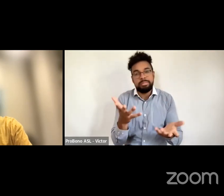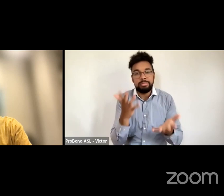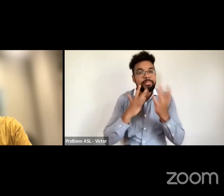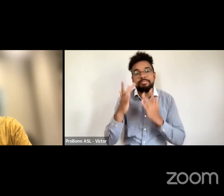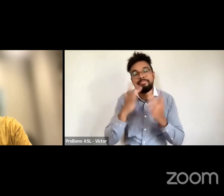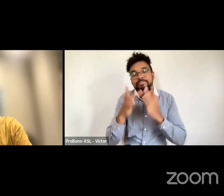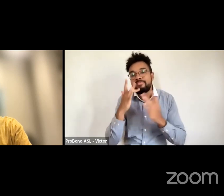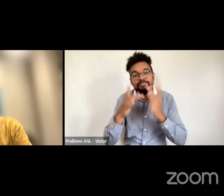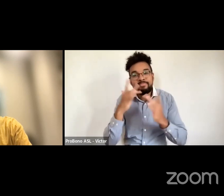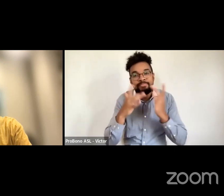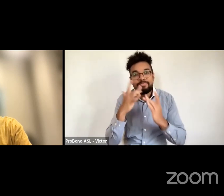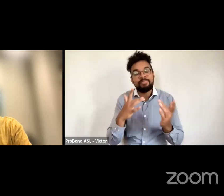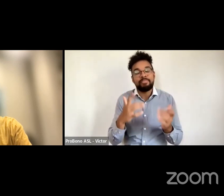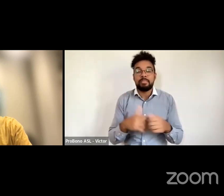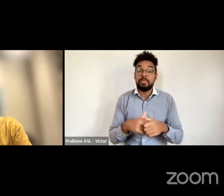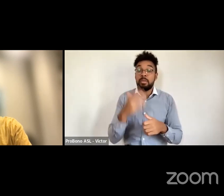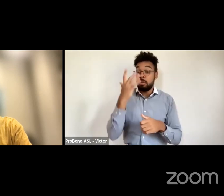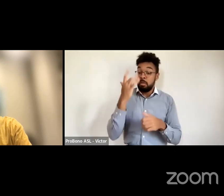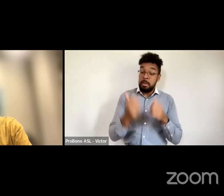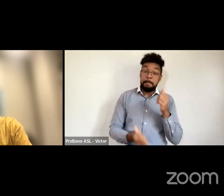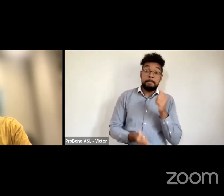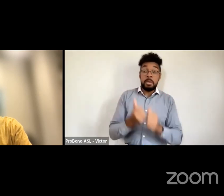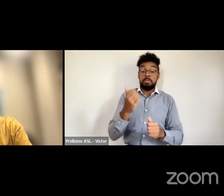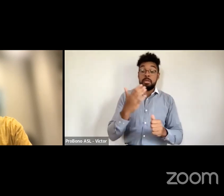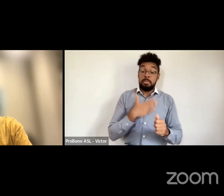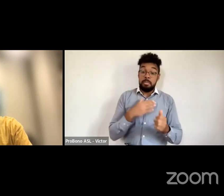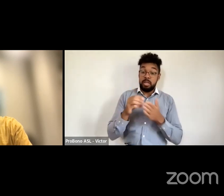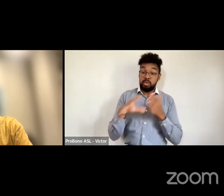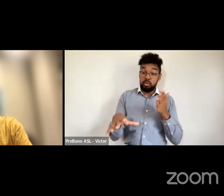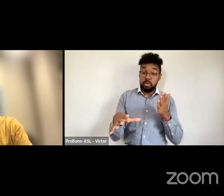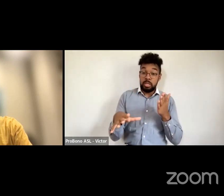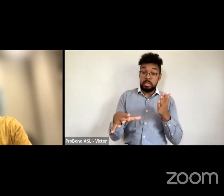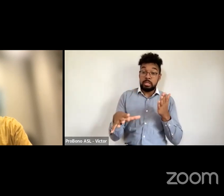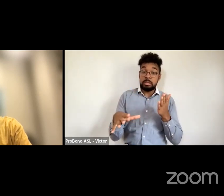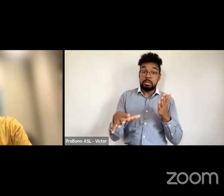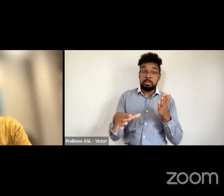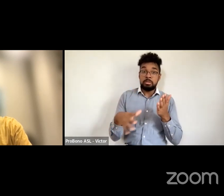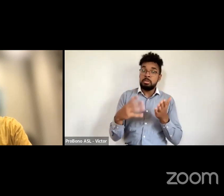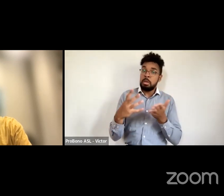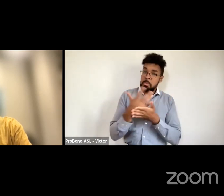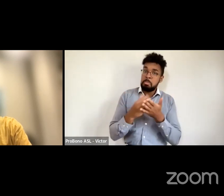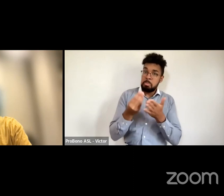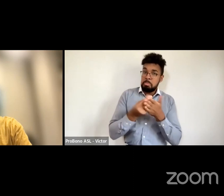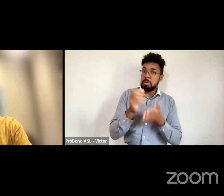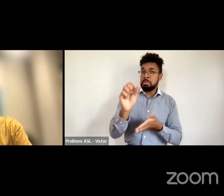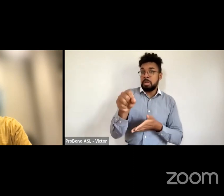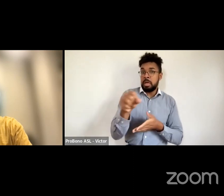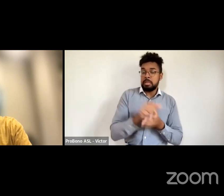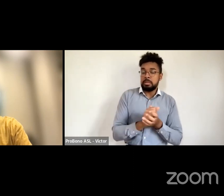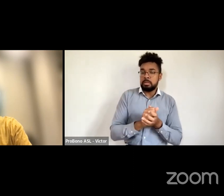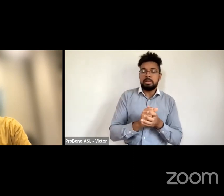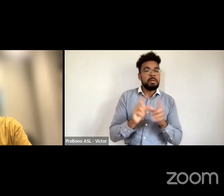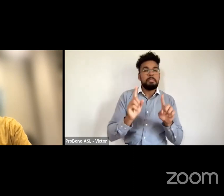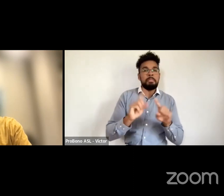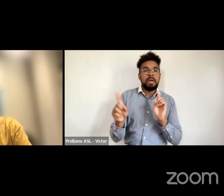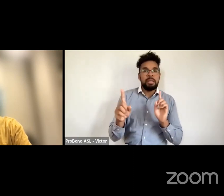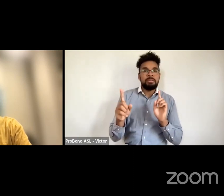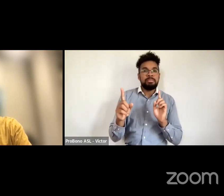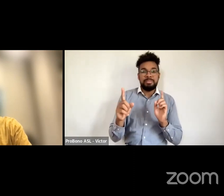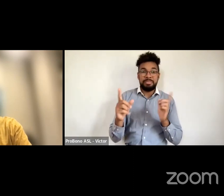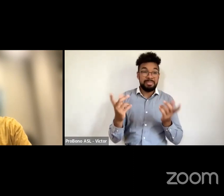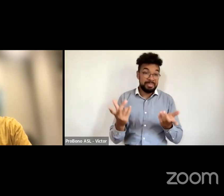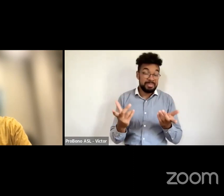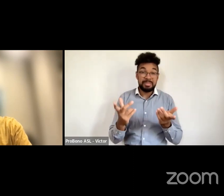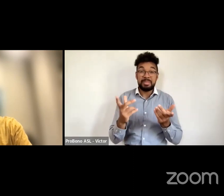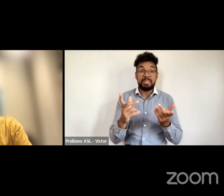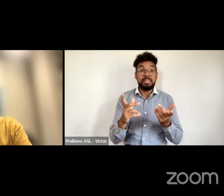for the work that they do you know but how many of such projects exist everything is